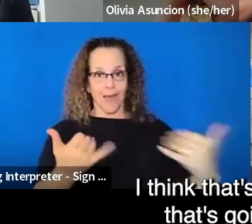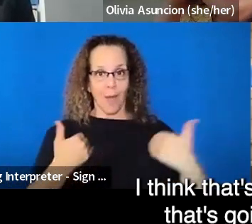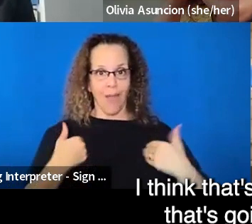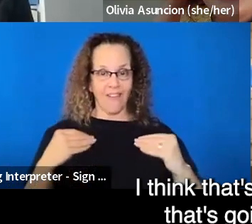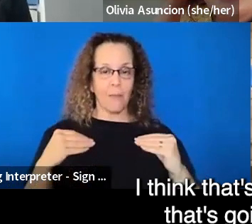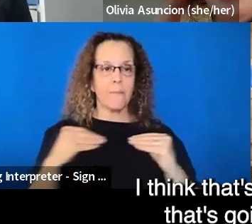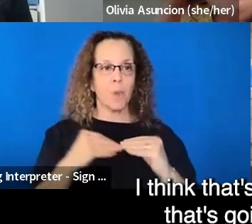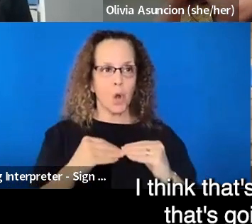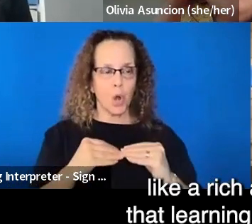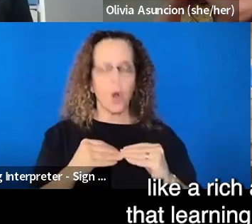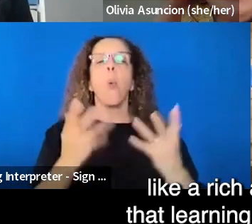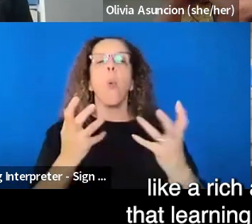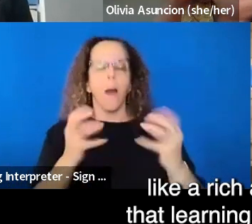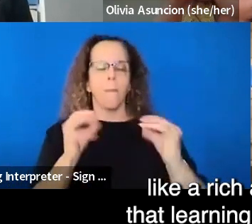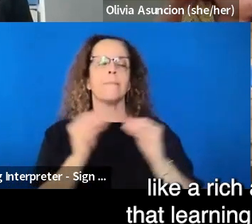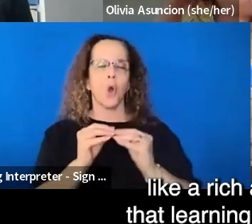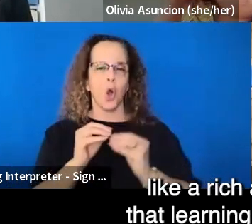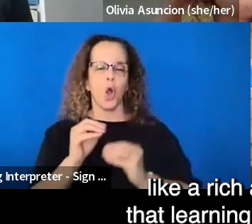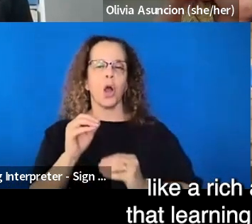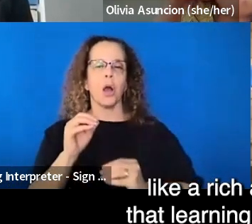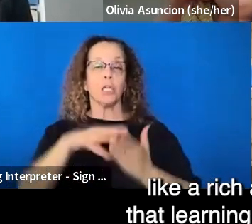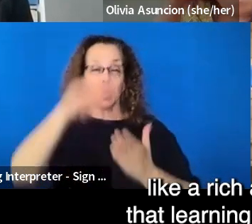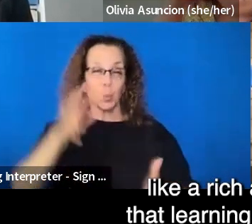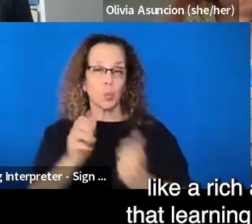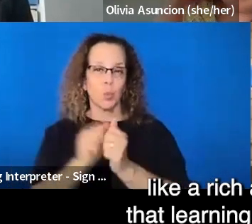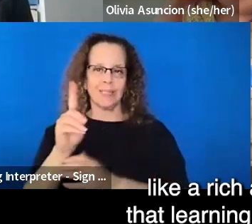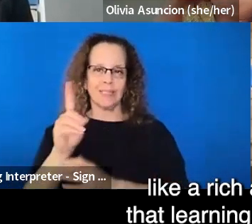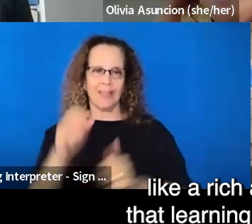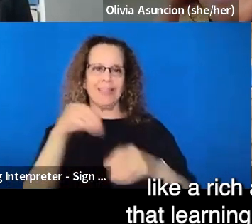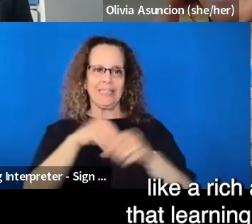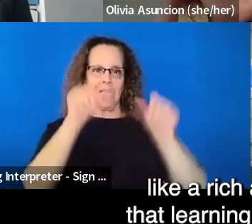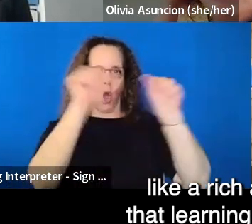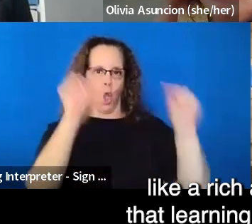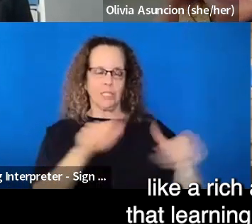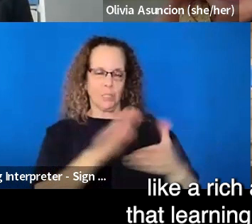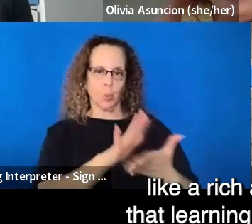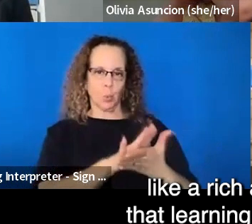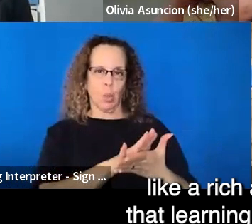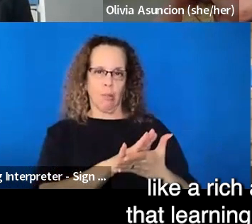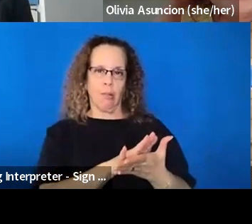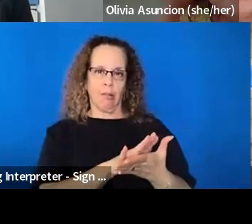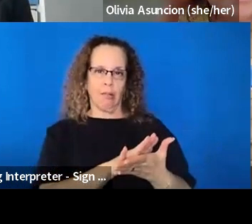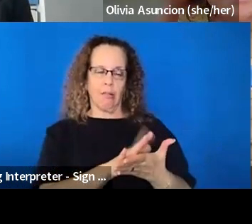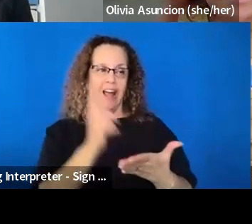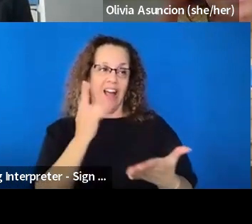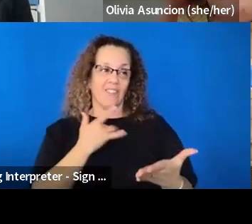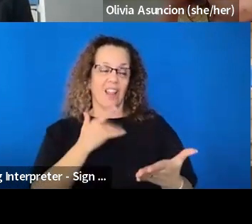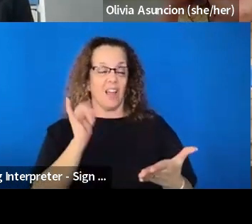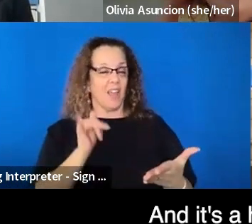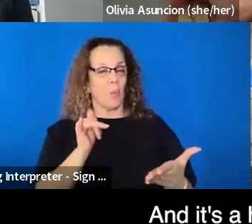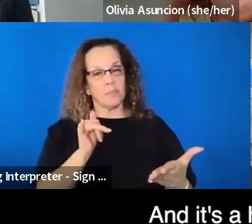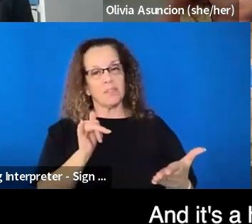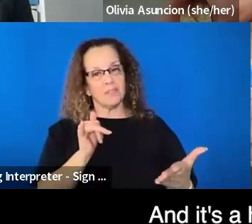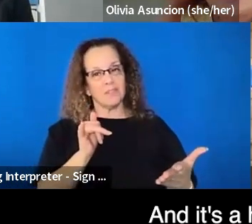something that's going to be like a, a, a rich addition, um, to that learning experience. Um,